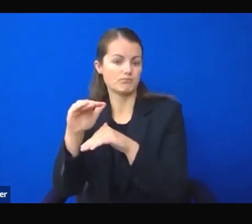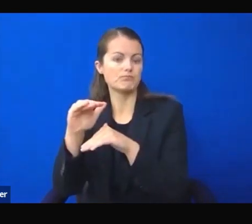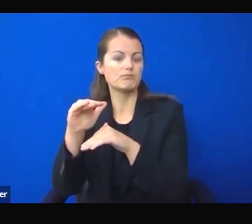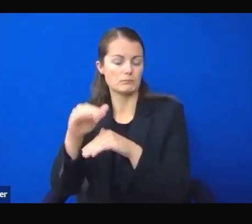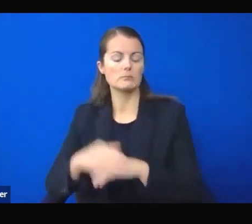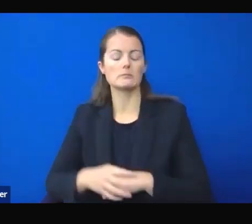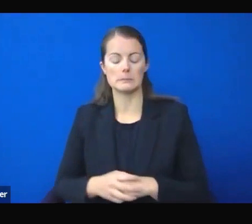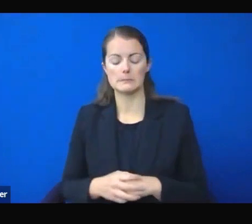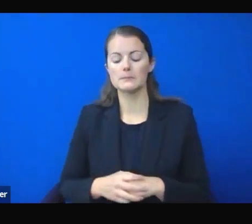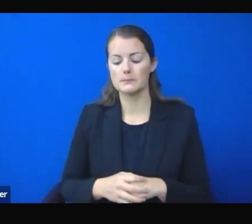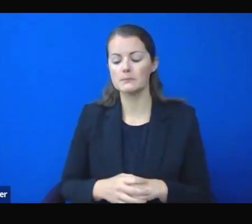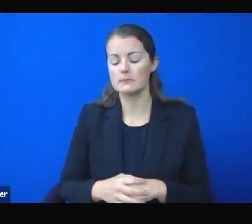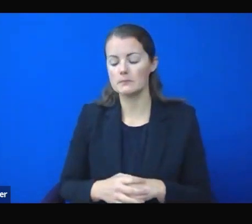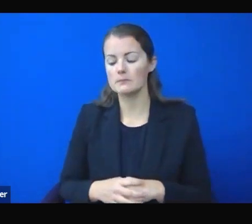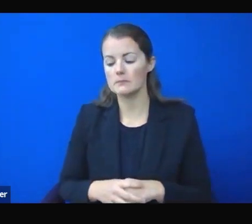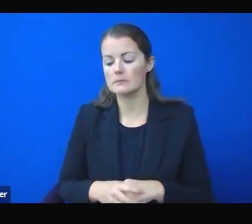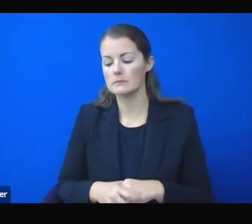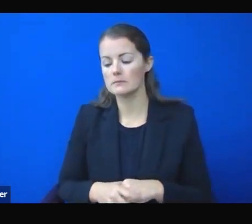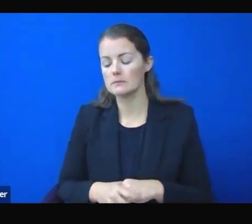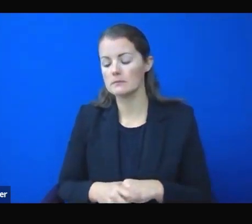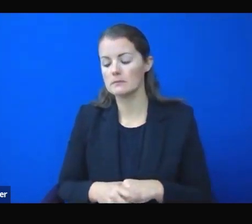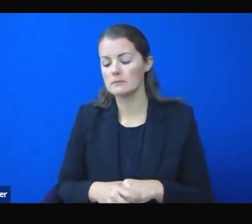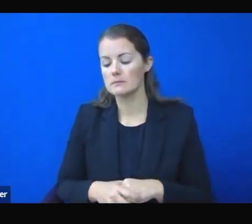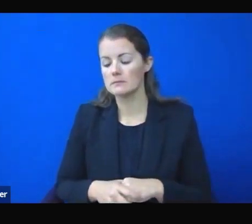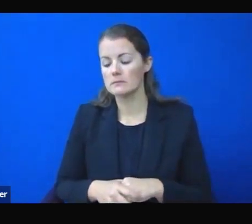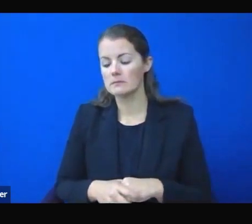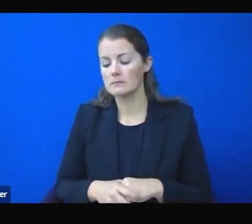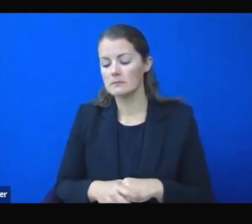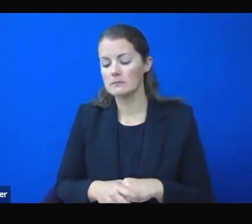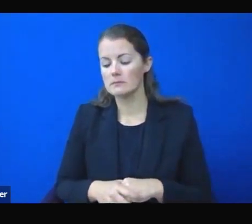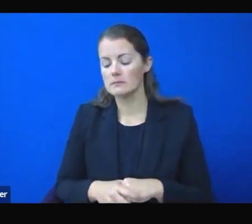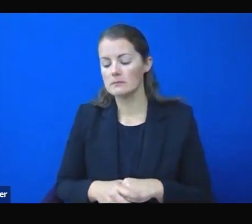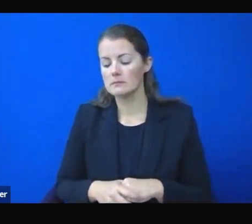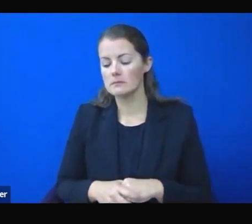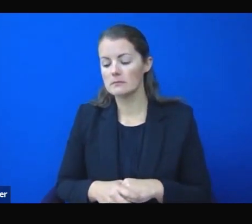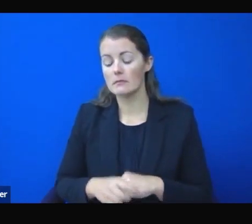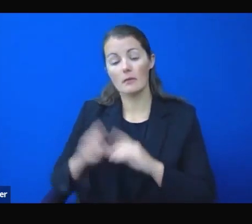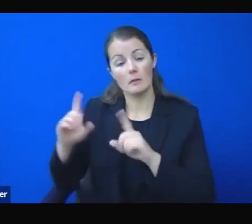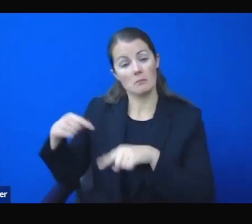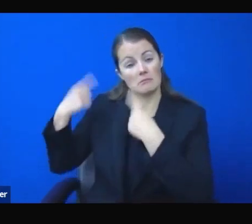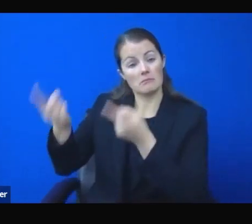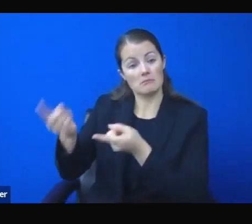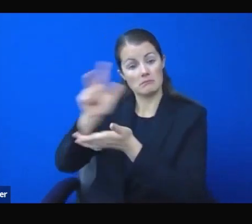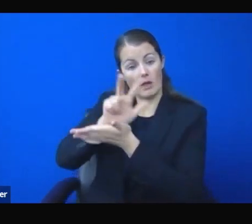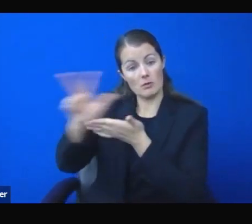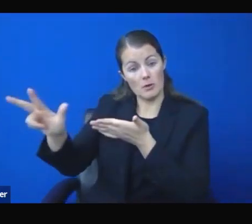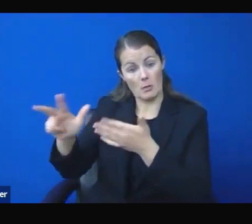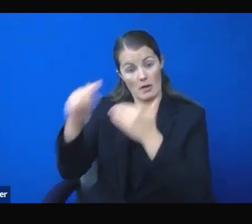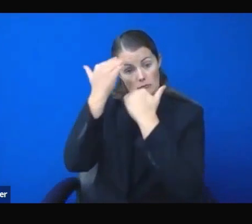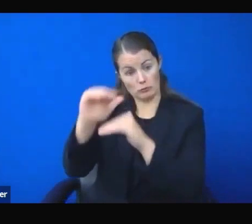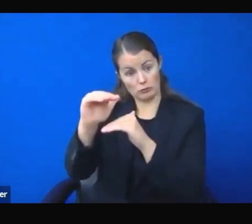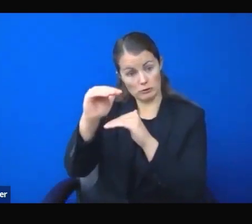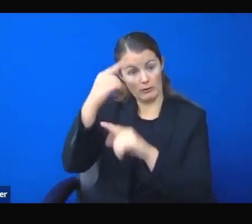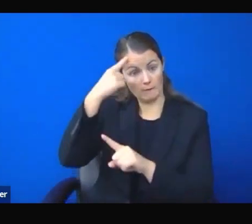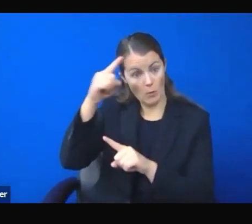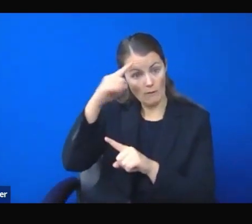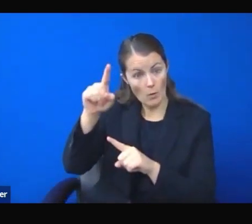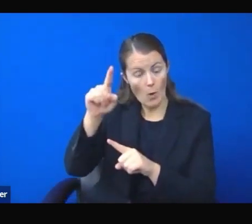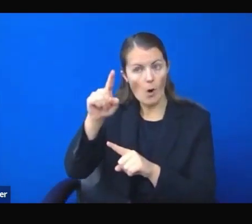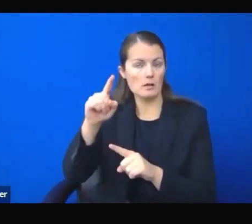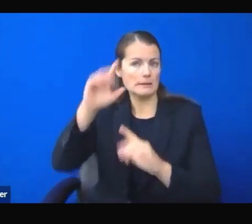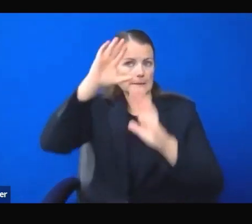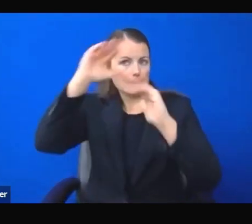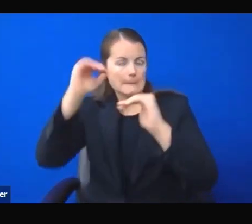and when the COVID-19 vaccines become widely available. You all know the tools to get us across the bridge.